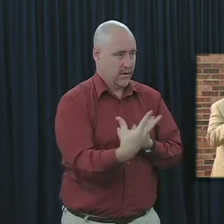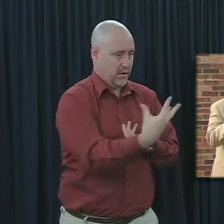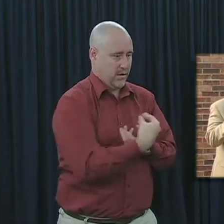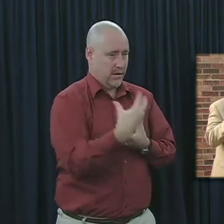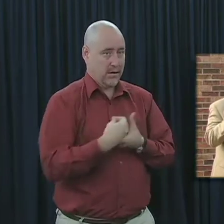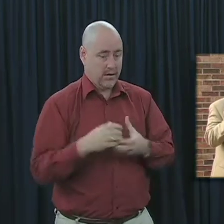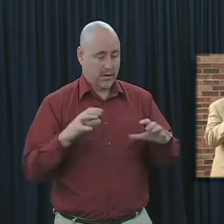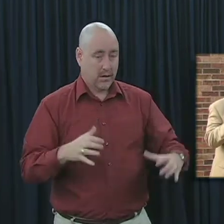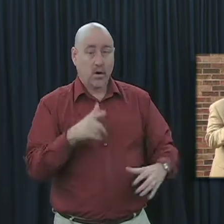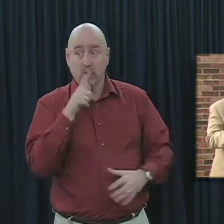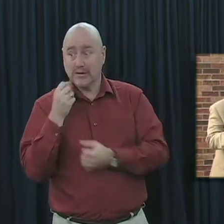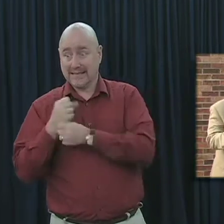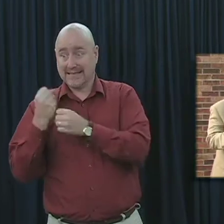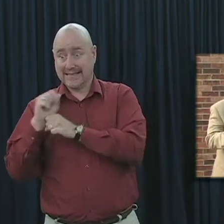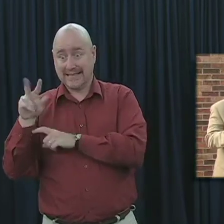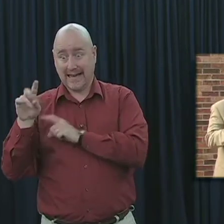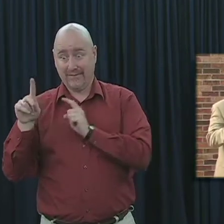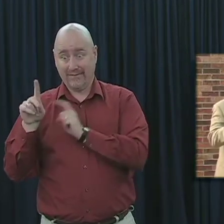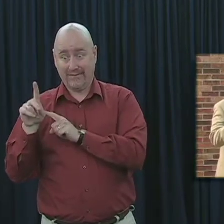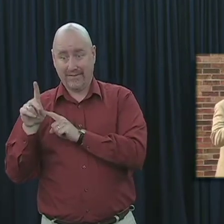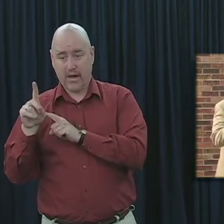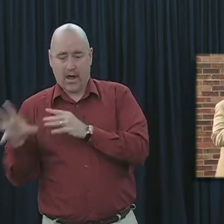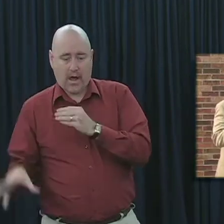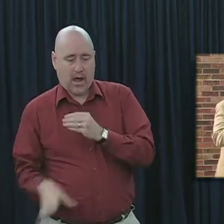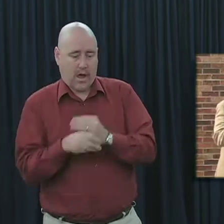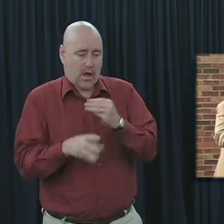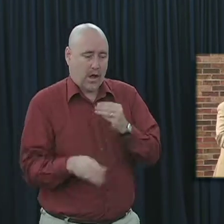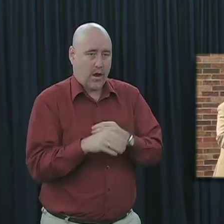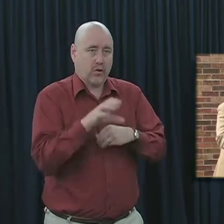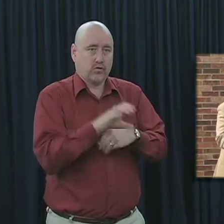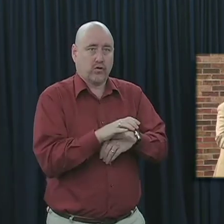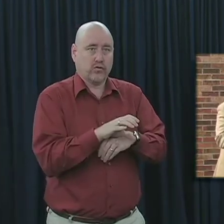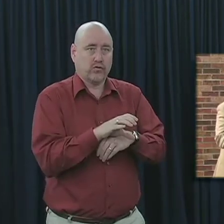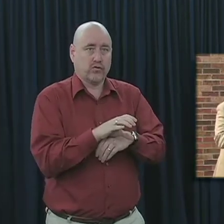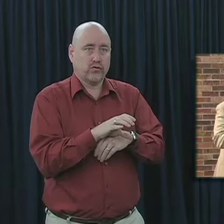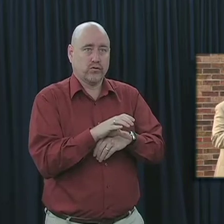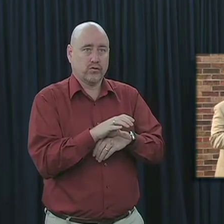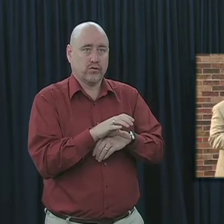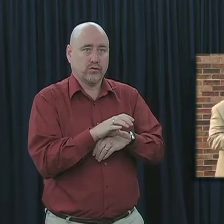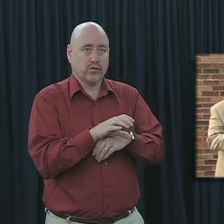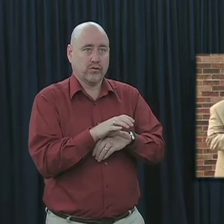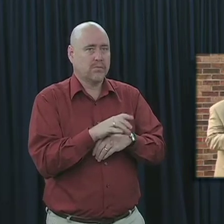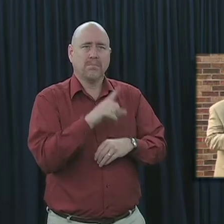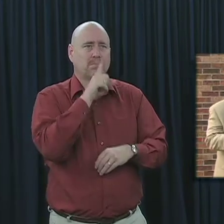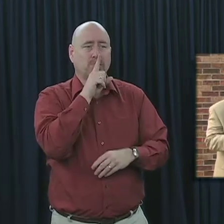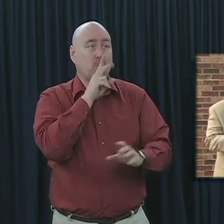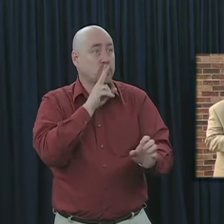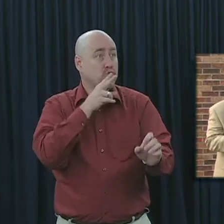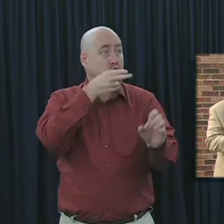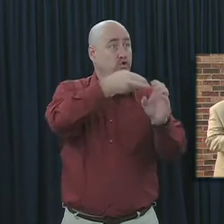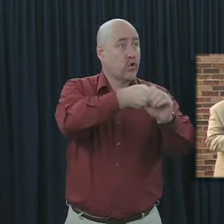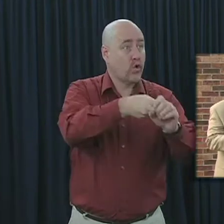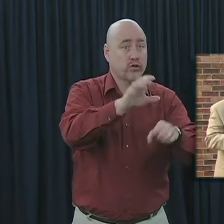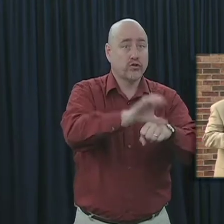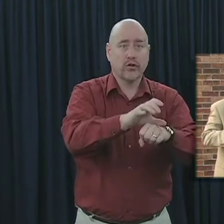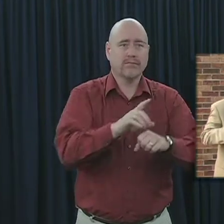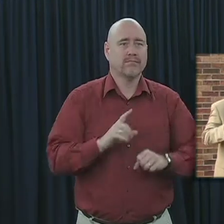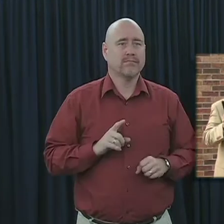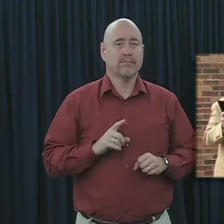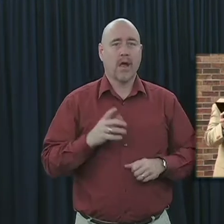find those that were being saved were being added to the church. They did not join a church. They weren't added to